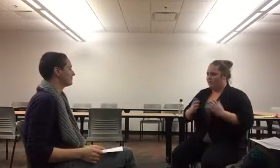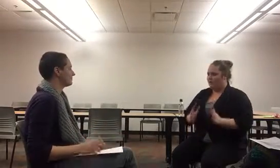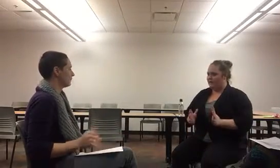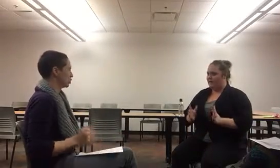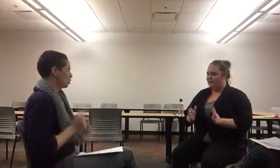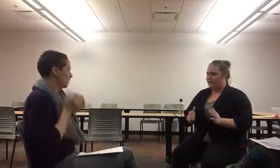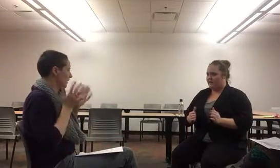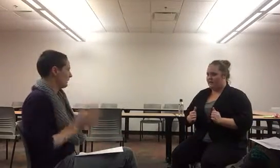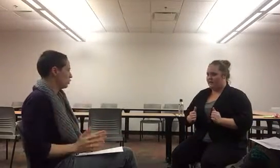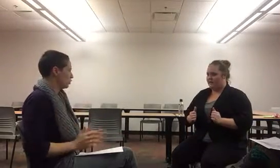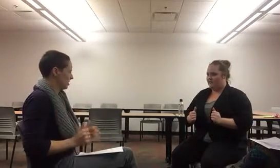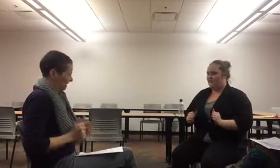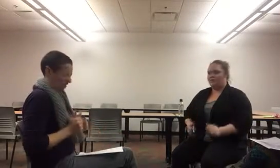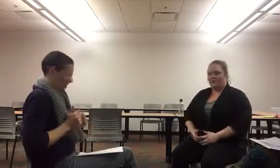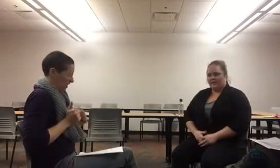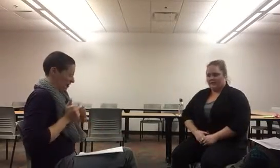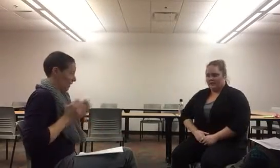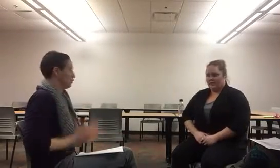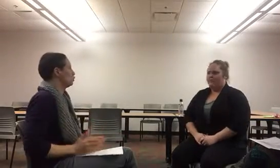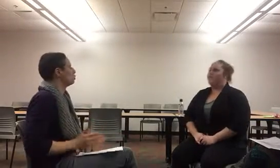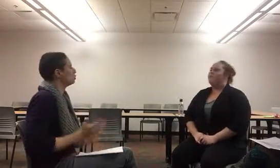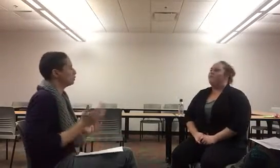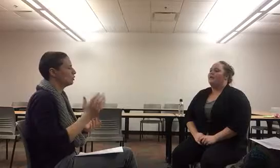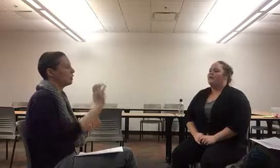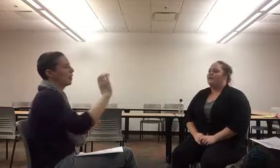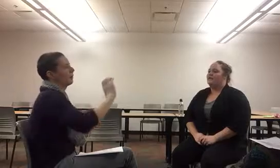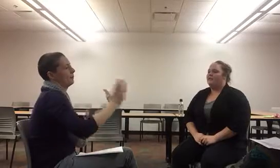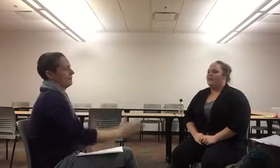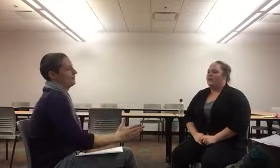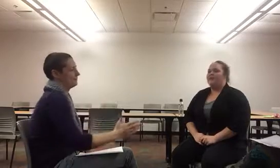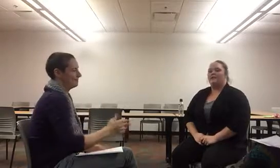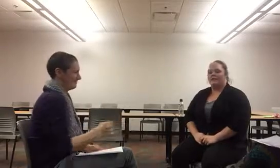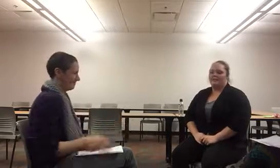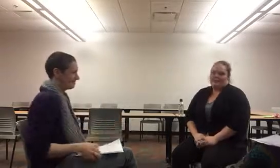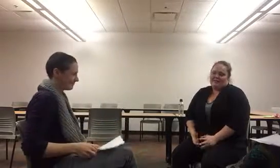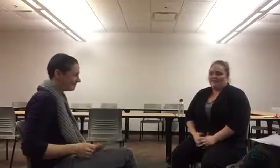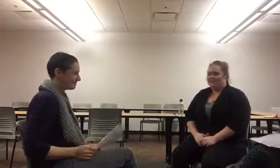Identify as a survivor and a Columbus citizen.